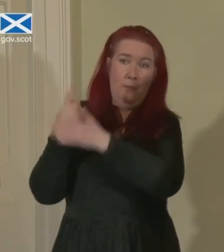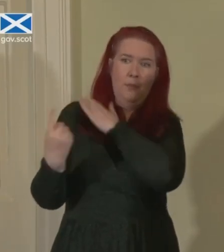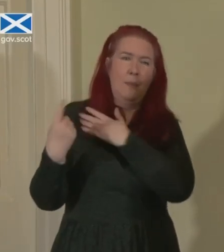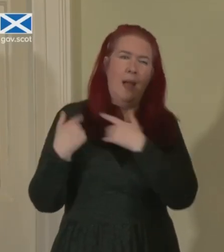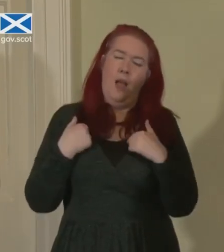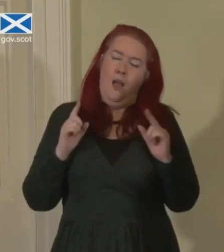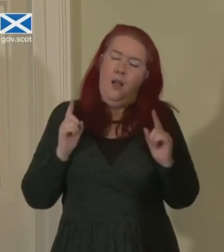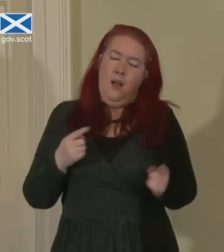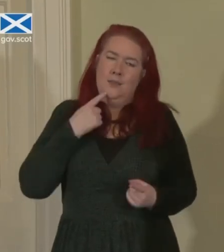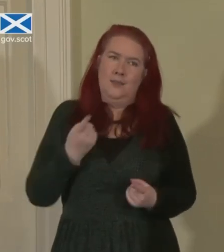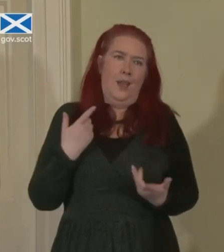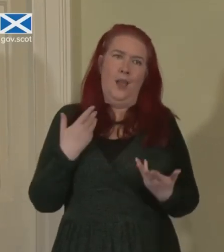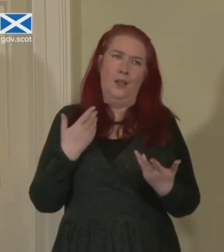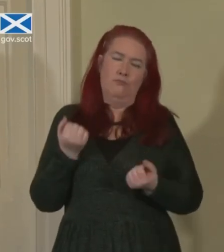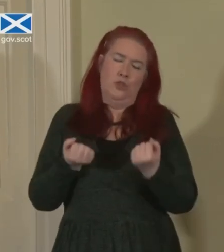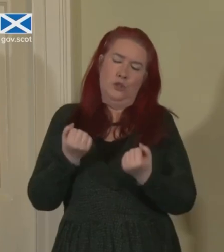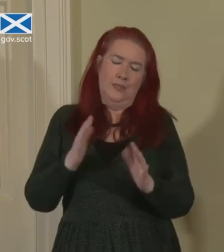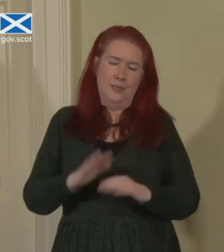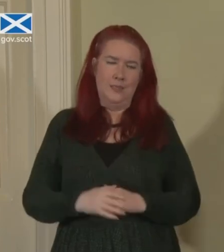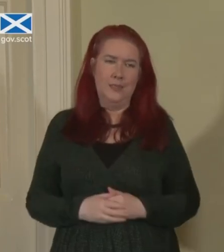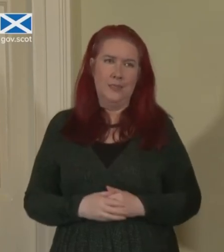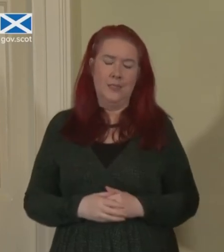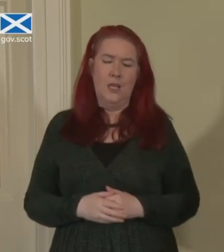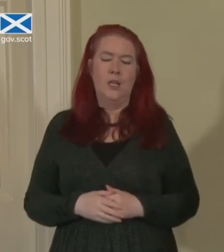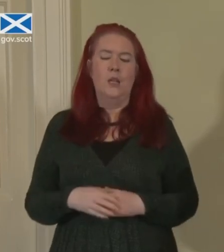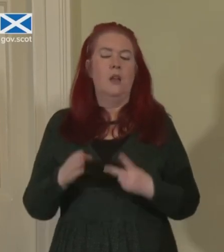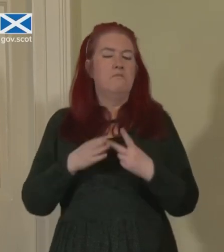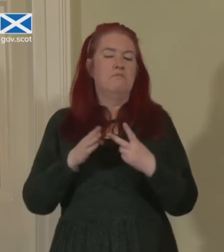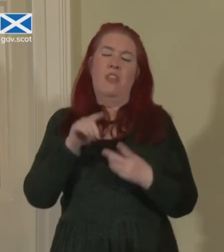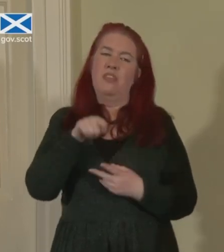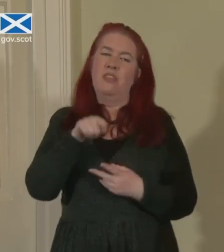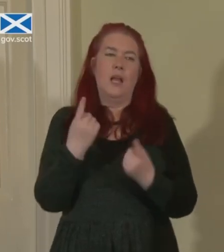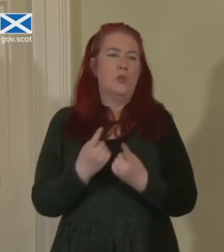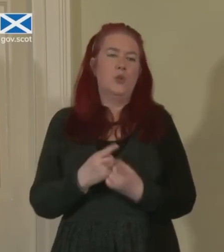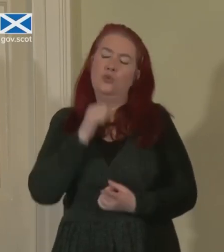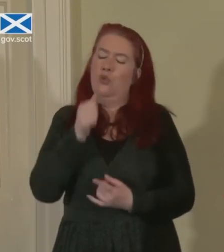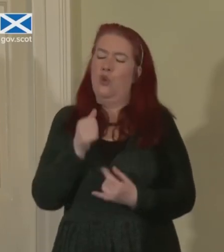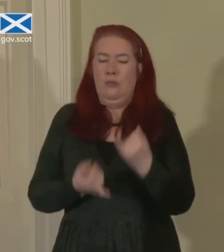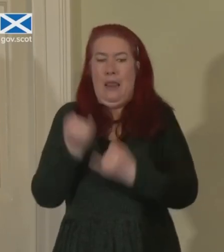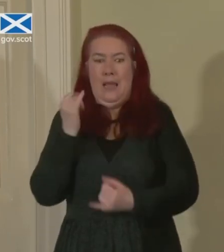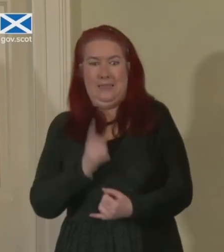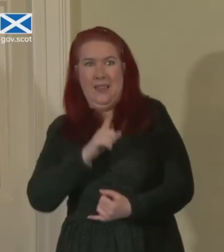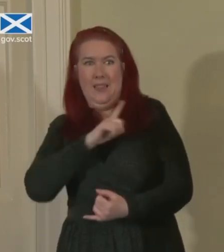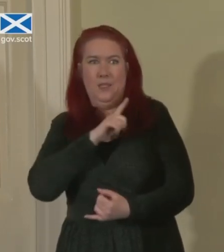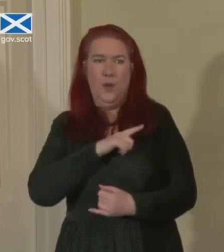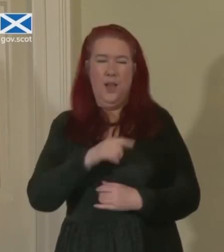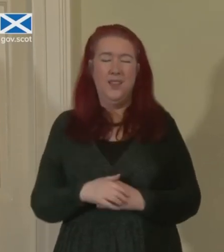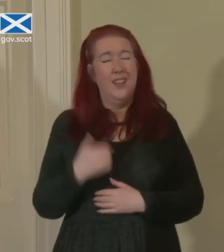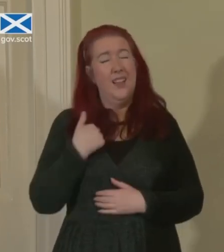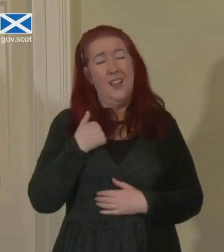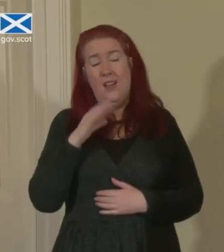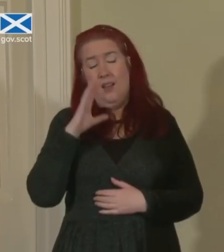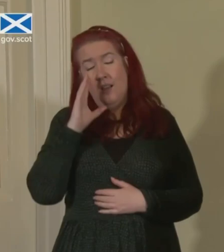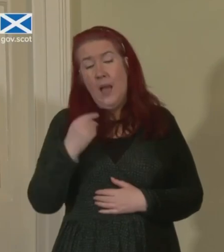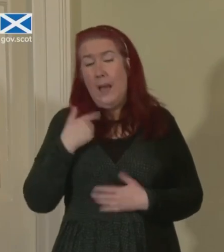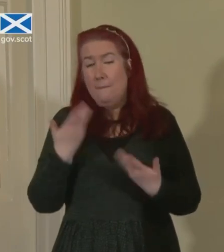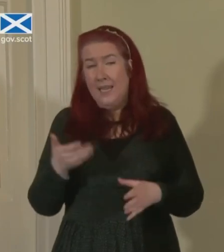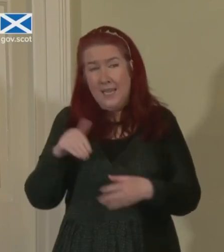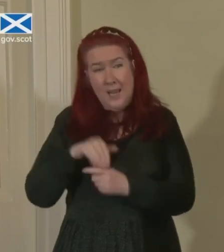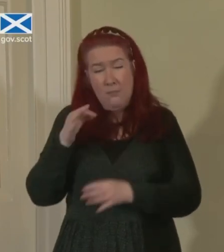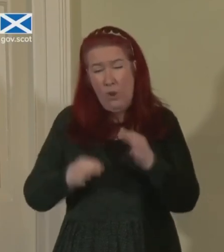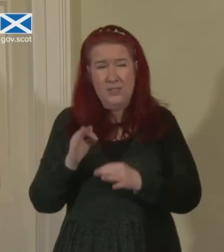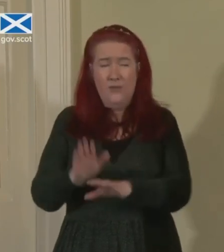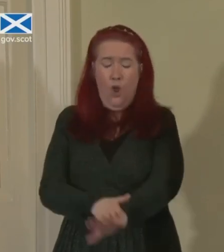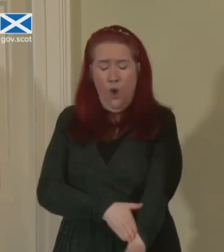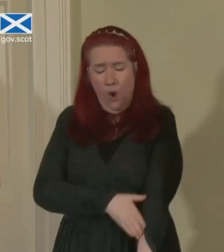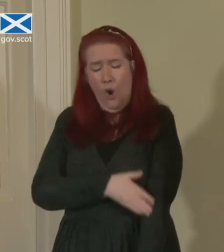me to cast that judgment. No, that issue wasn't the final straw. Look, I'm long enough in the tooth. I've been in politics, as all of you know, for a